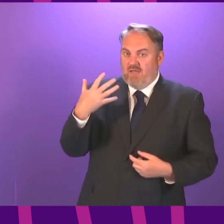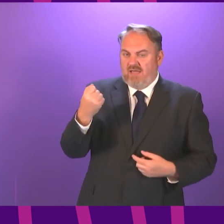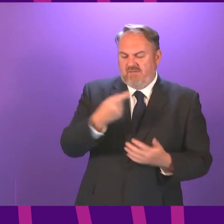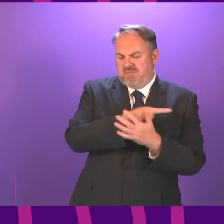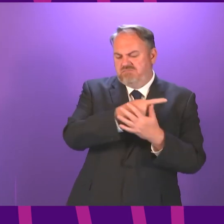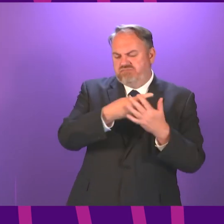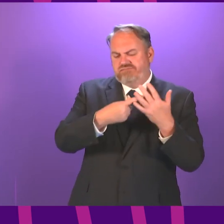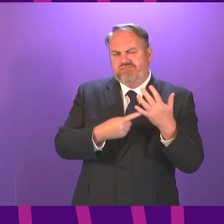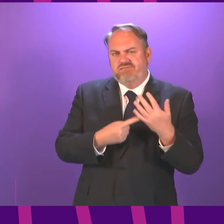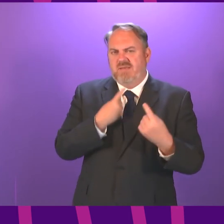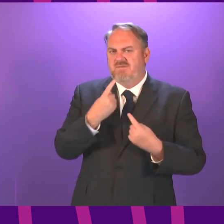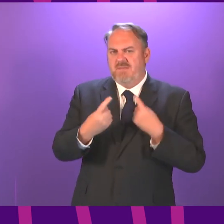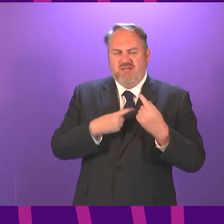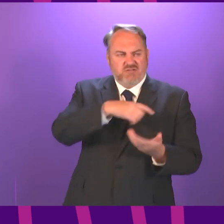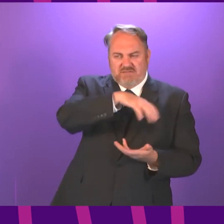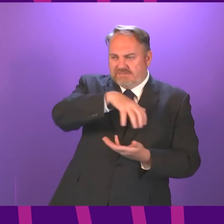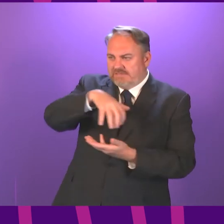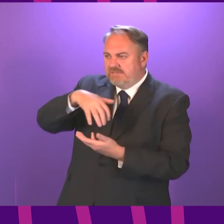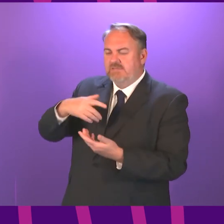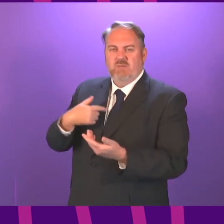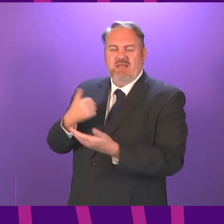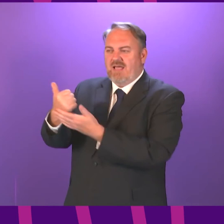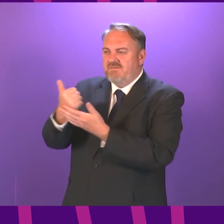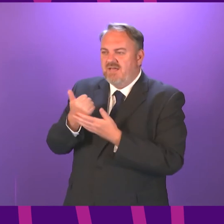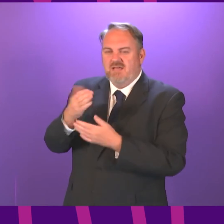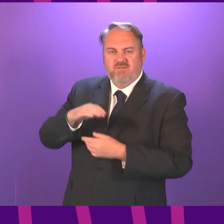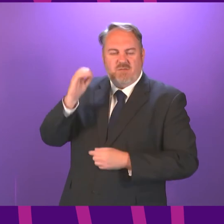with clinical advice local intelligence about the state